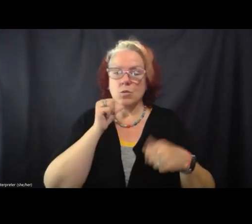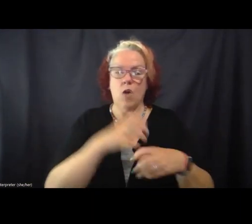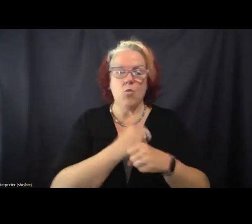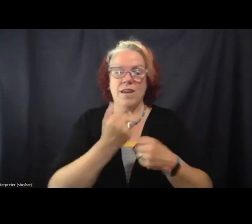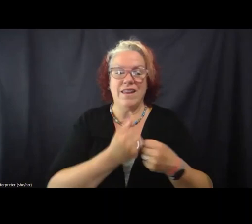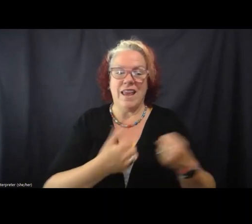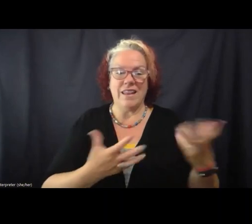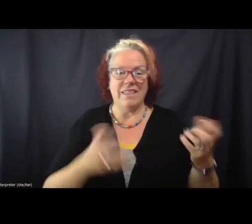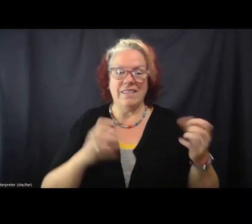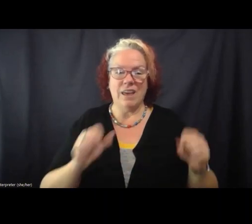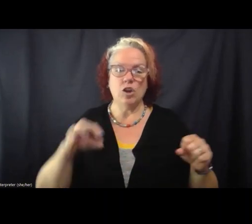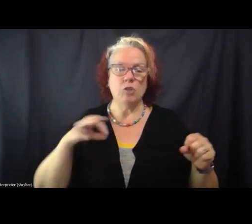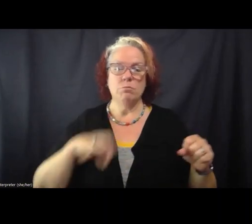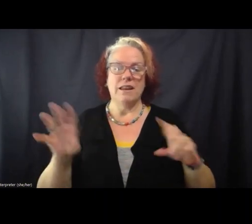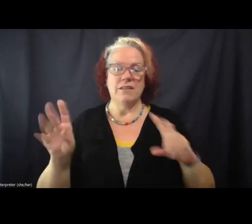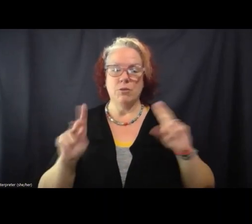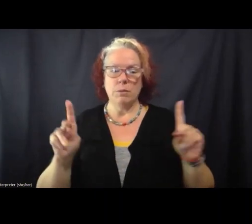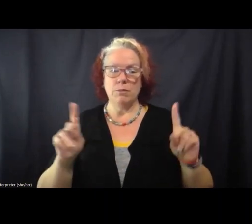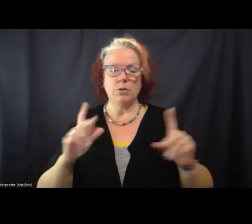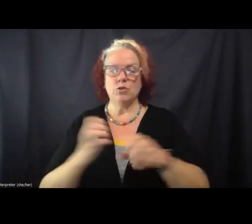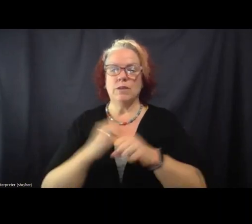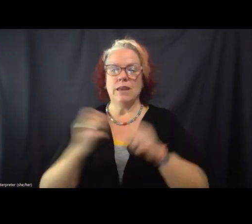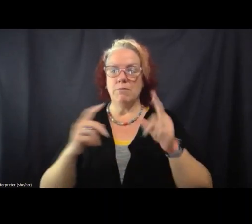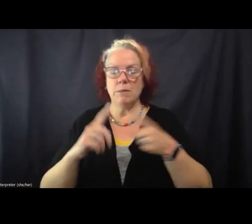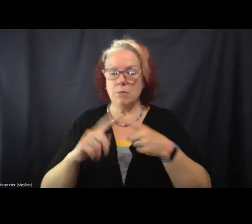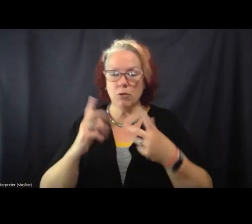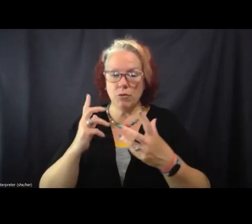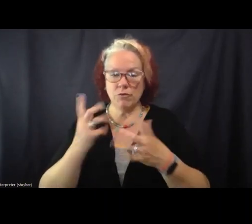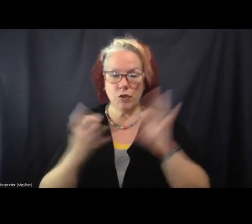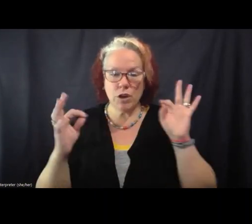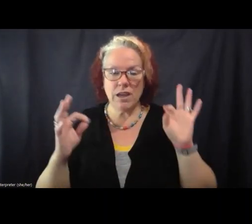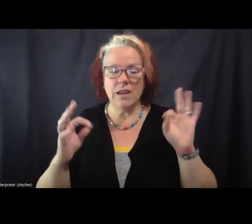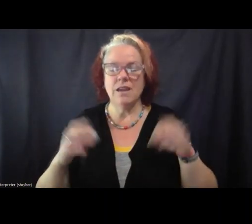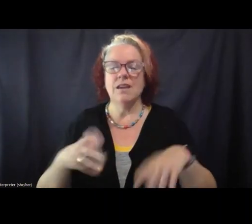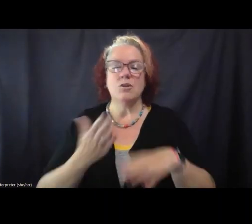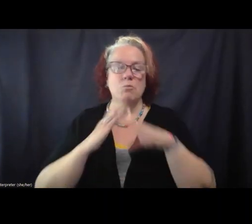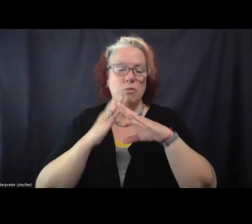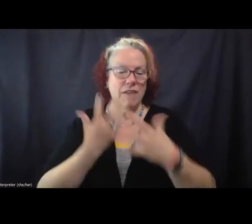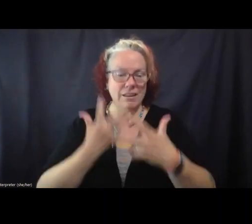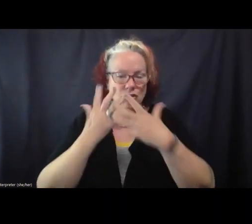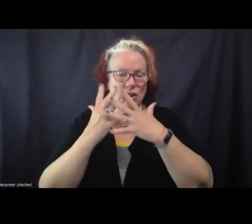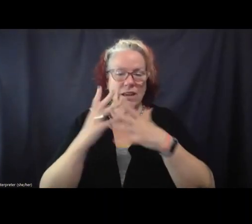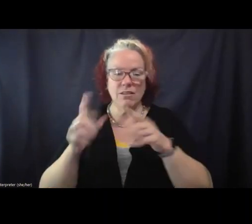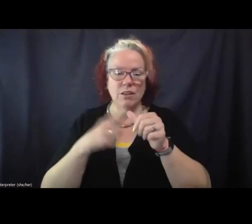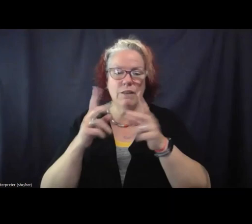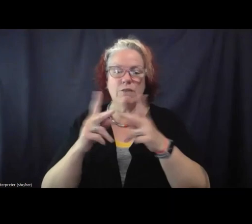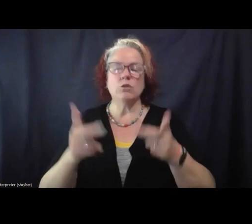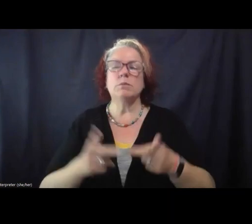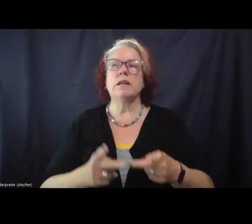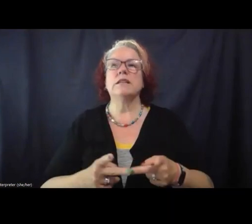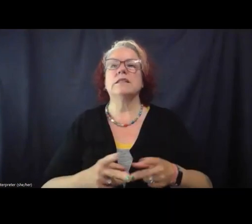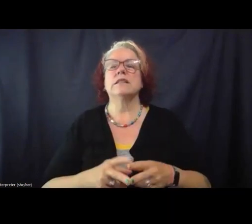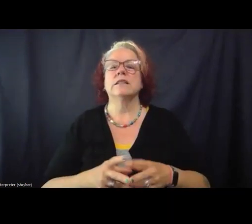people, could get people free, could keep people from being jailed or arrested or prosecuted. But